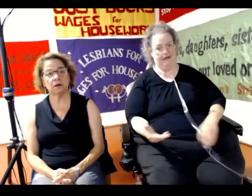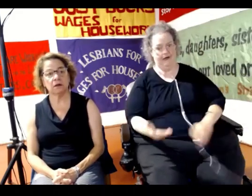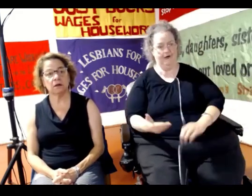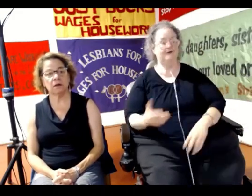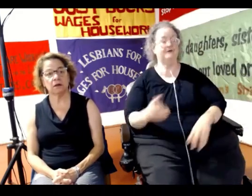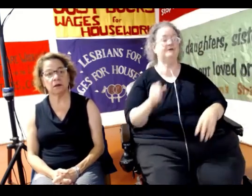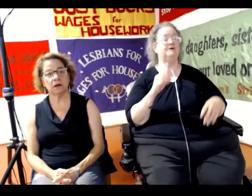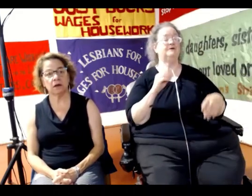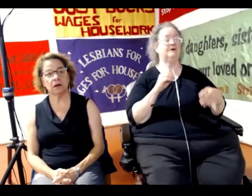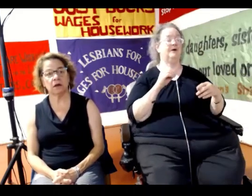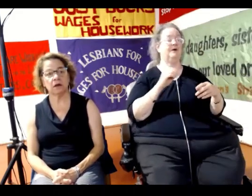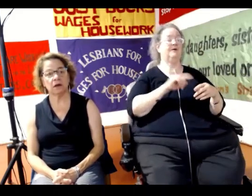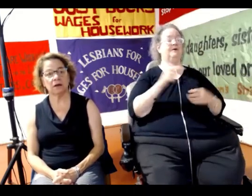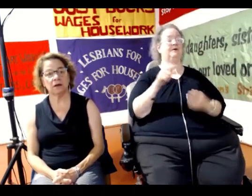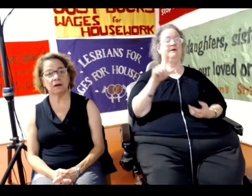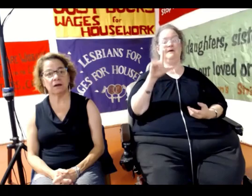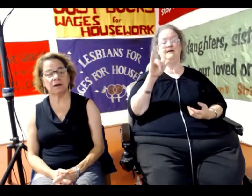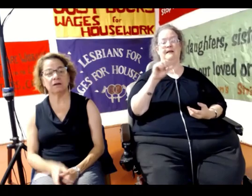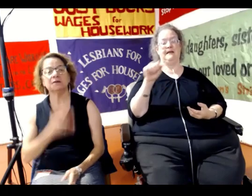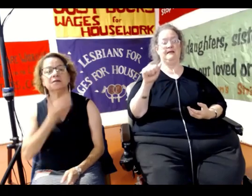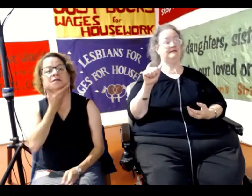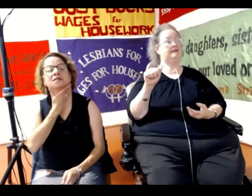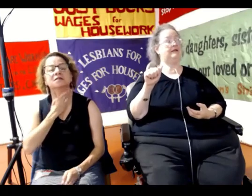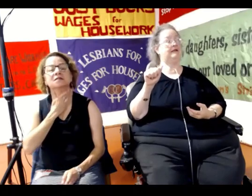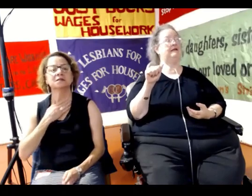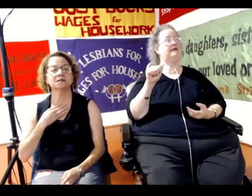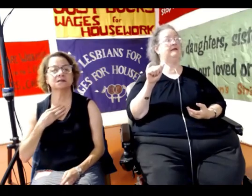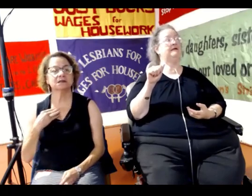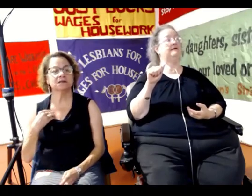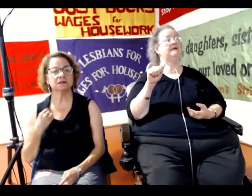Lisa Longstaff from Women Against Rape.